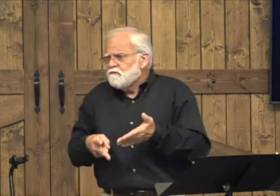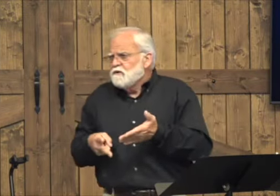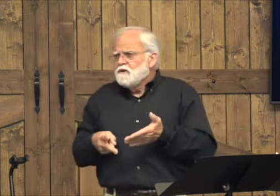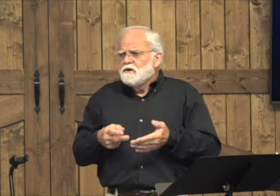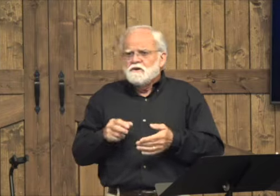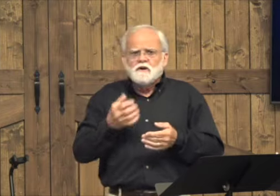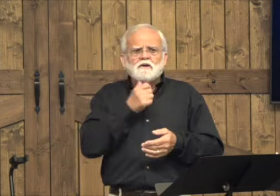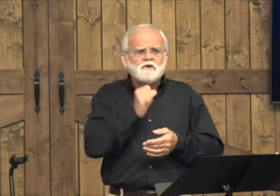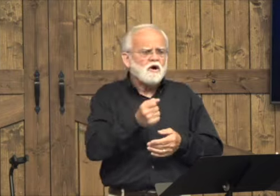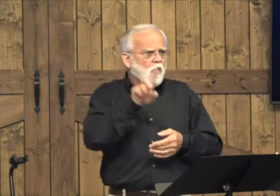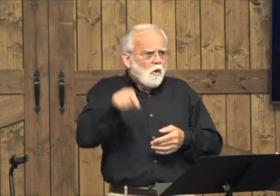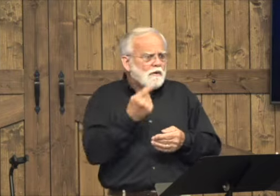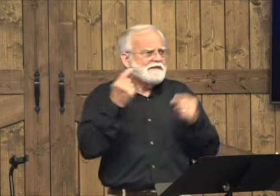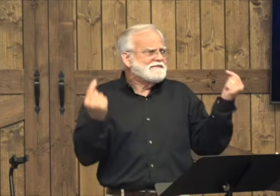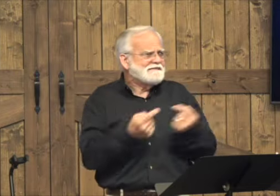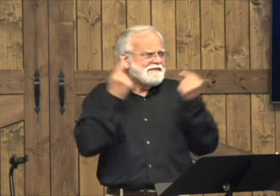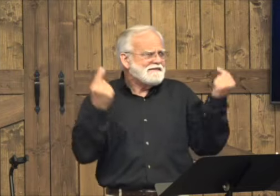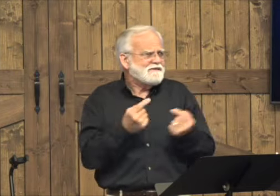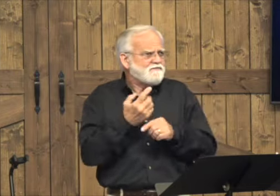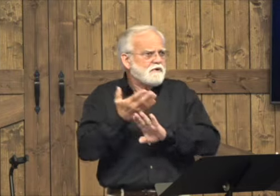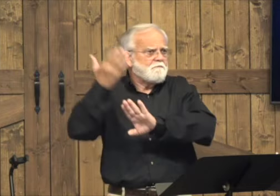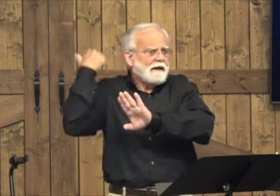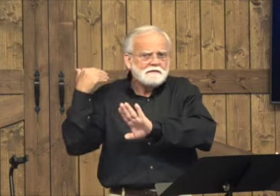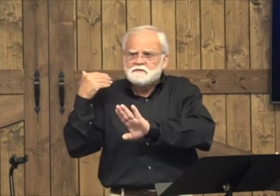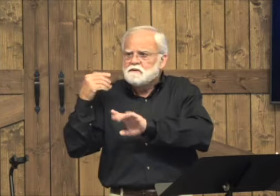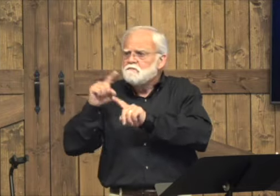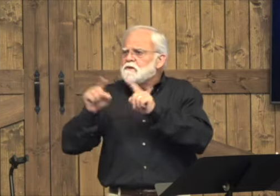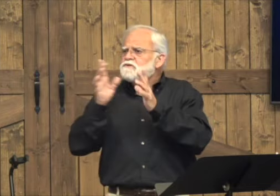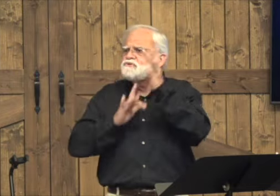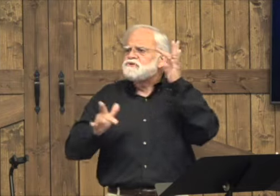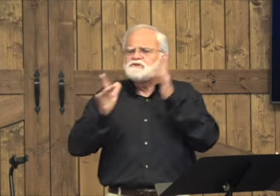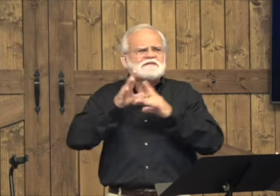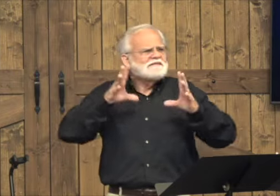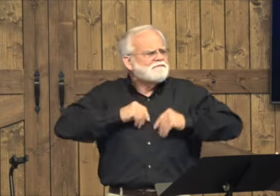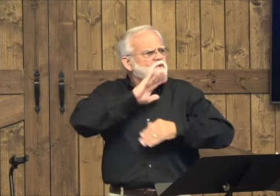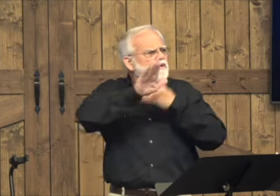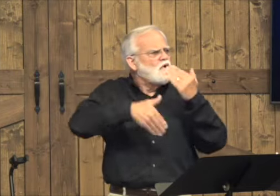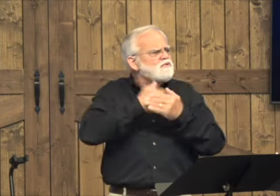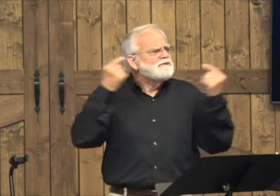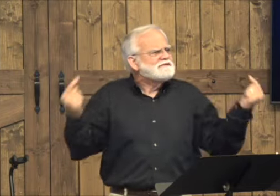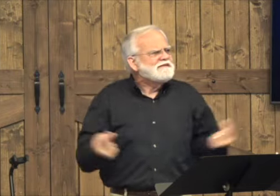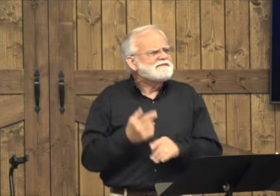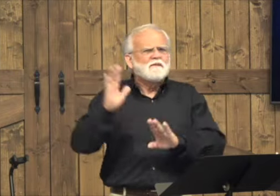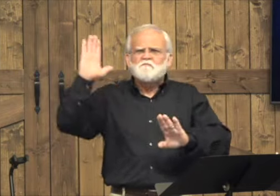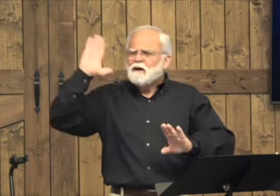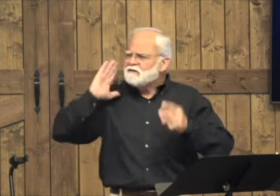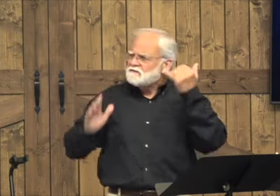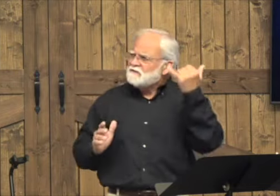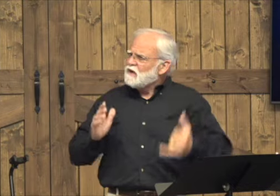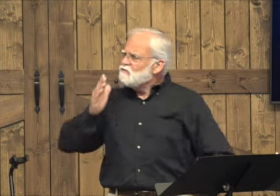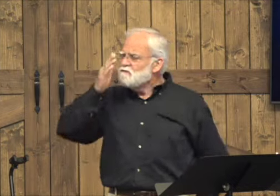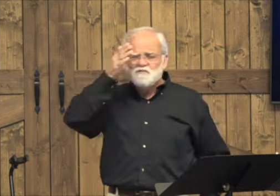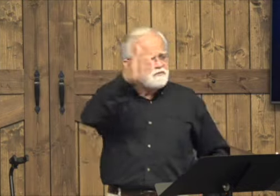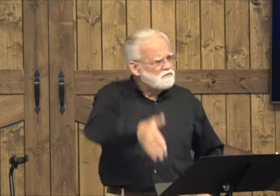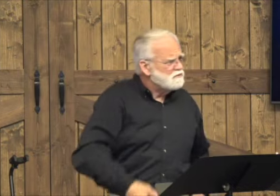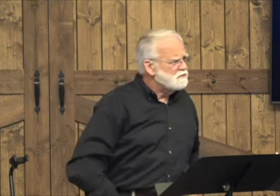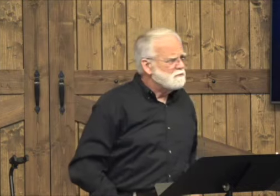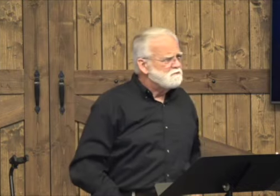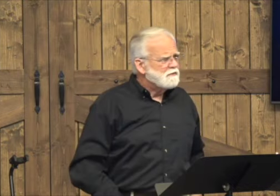of them, not just half of them, not just the sins of the past. He took them the sins of the past, the